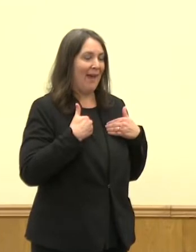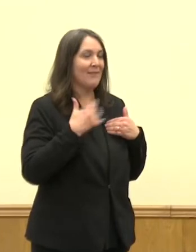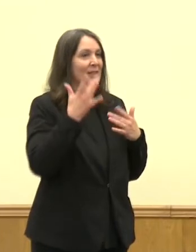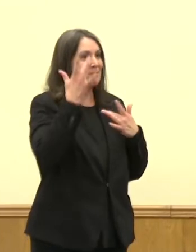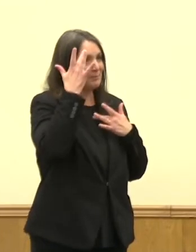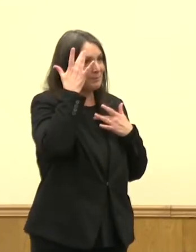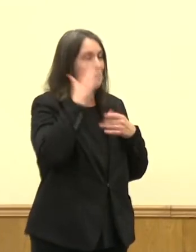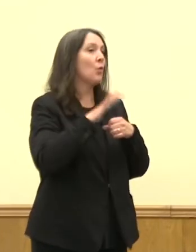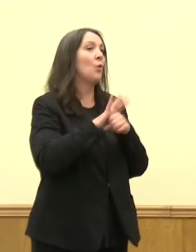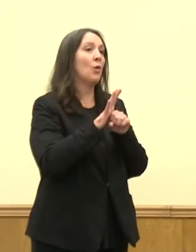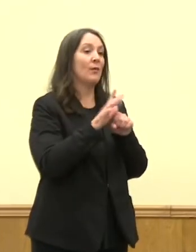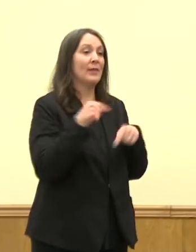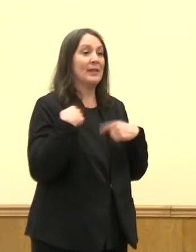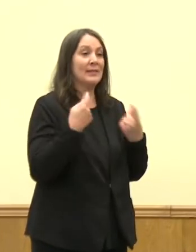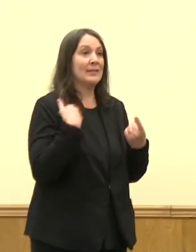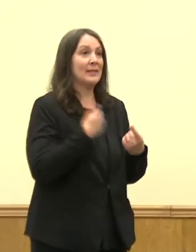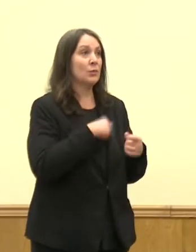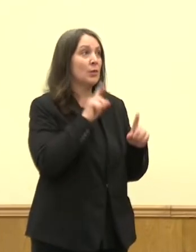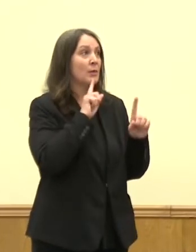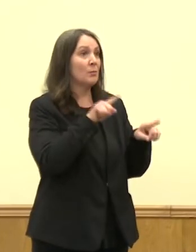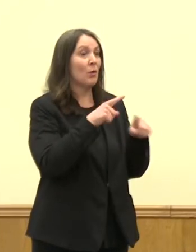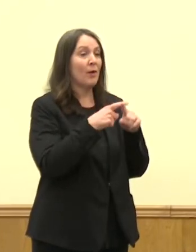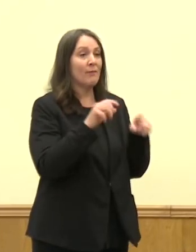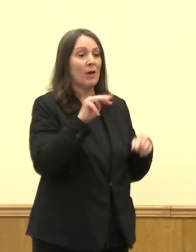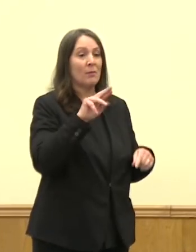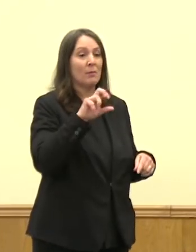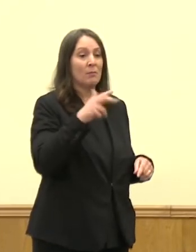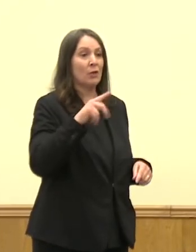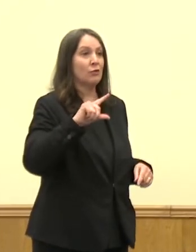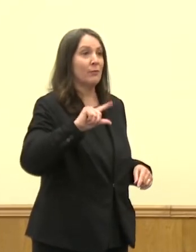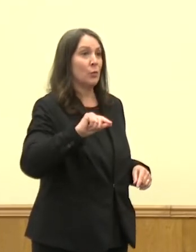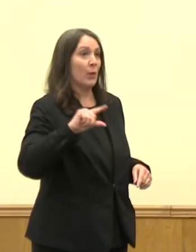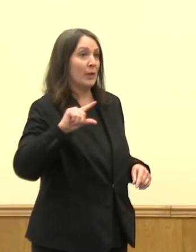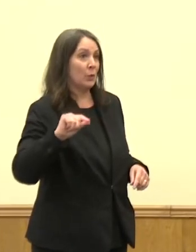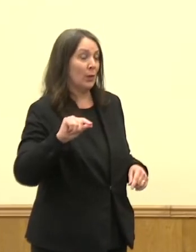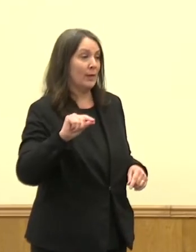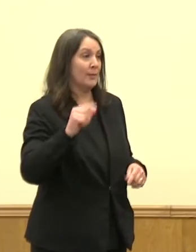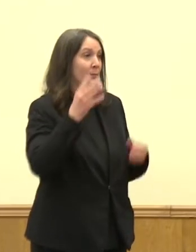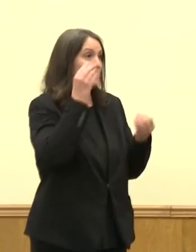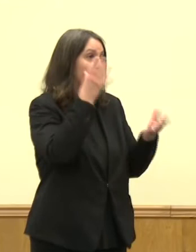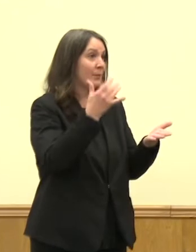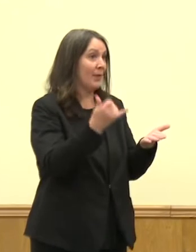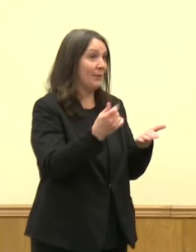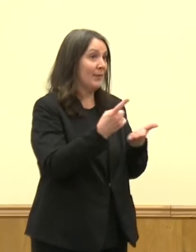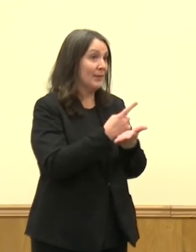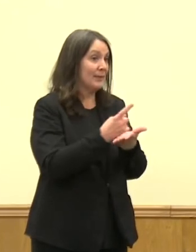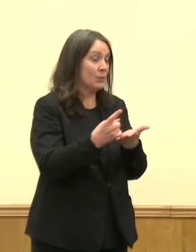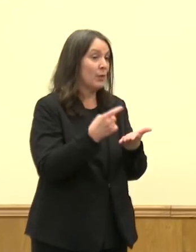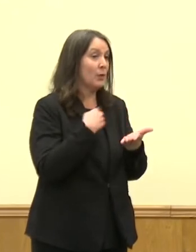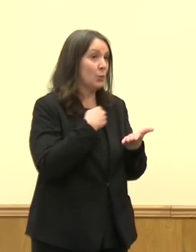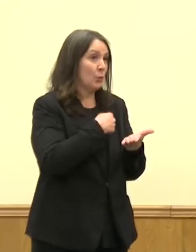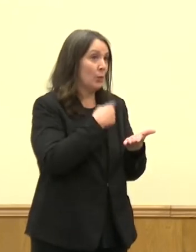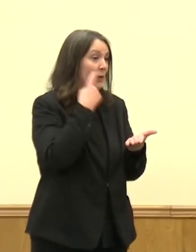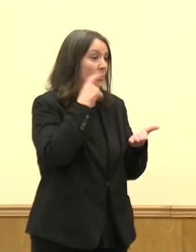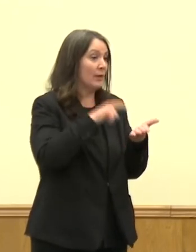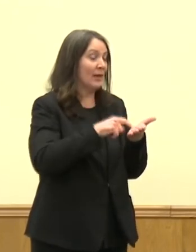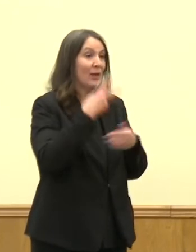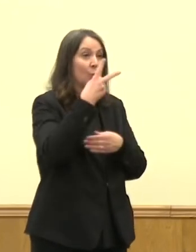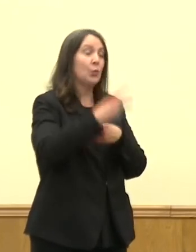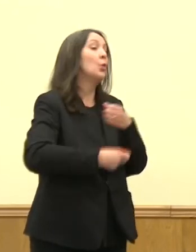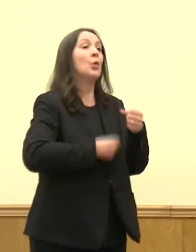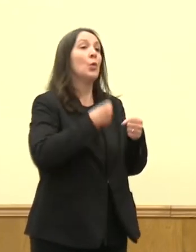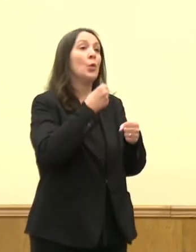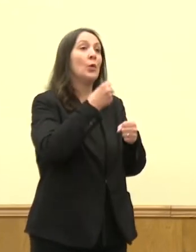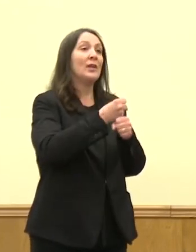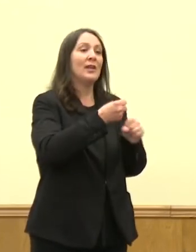reporting in March of 2020. I'd like to also note that this week, we also recognize the two-year anniversary